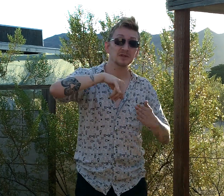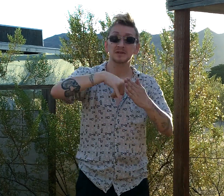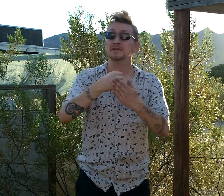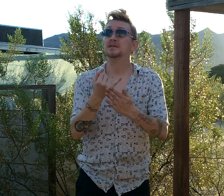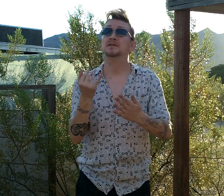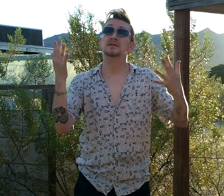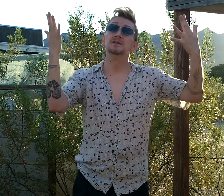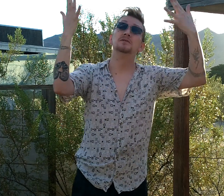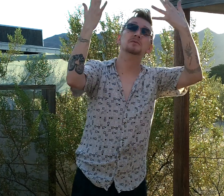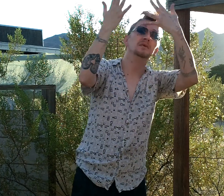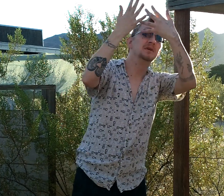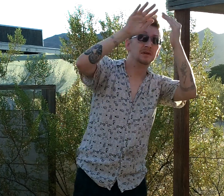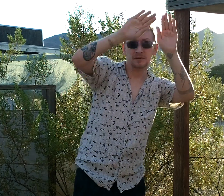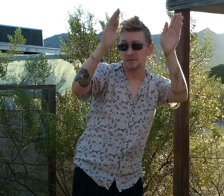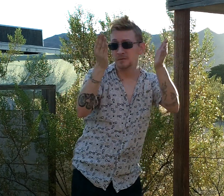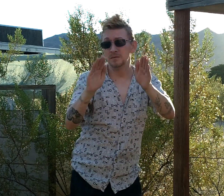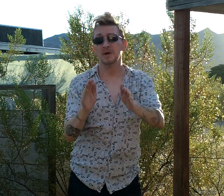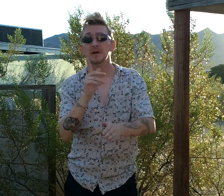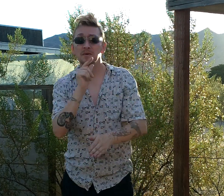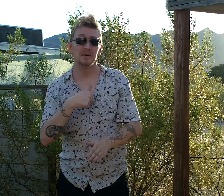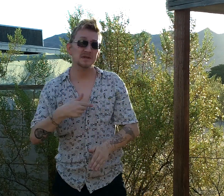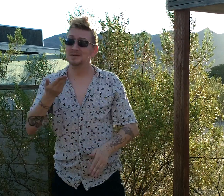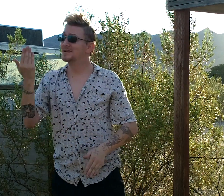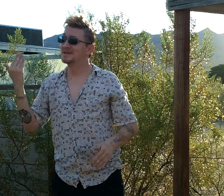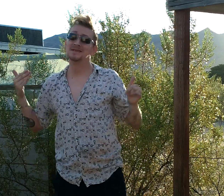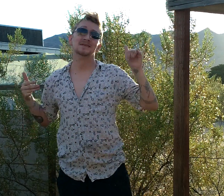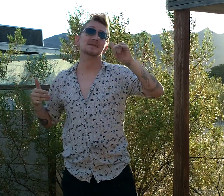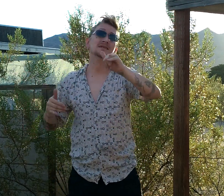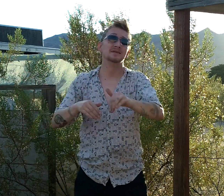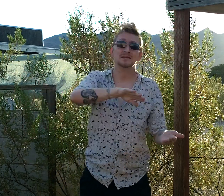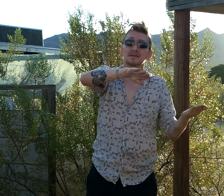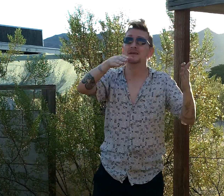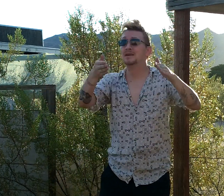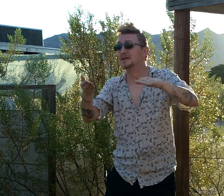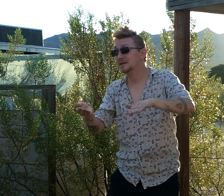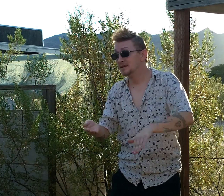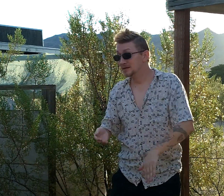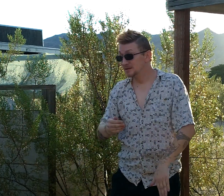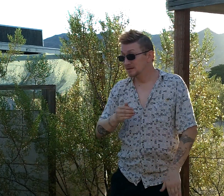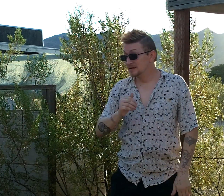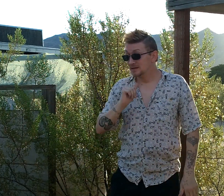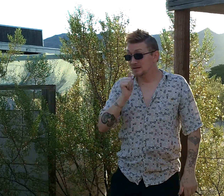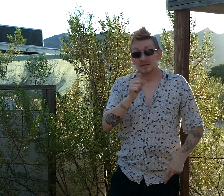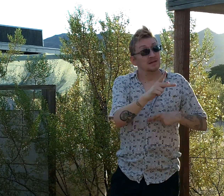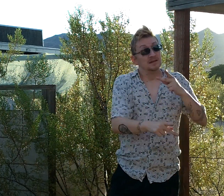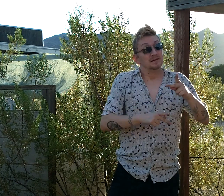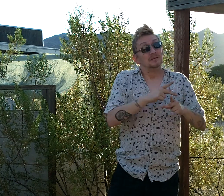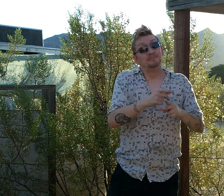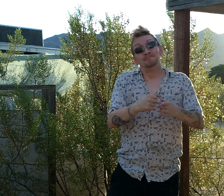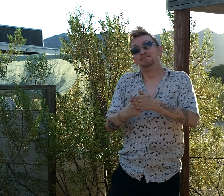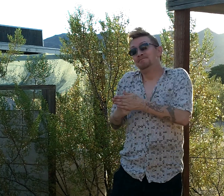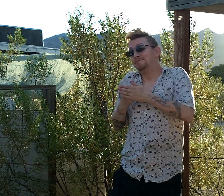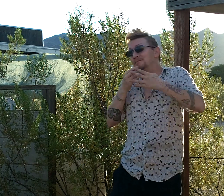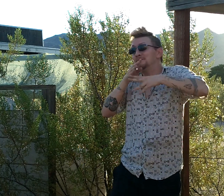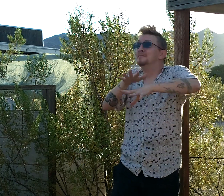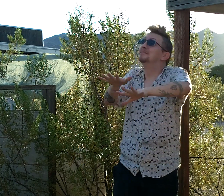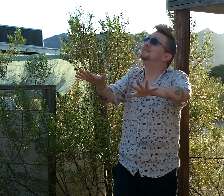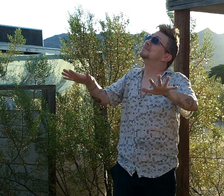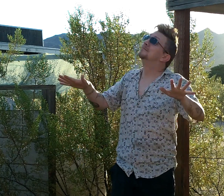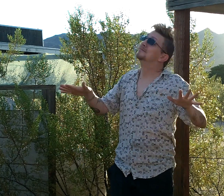just a silhouette of who I was, the rest is dead I'm not one to hold back blessings, but I gave